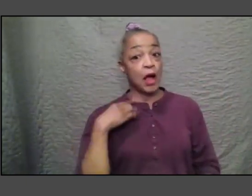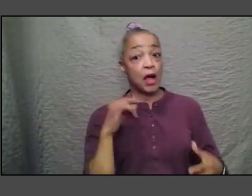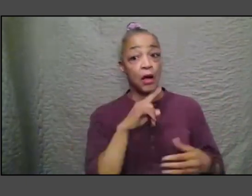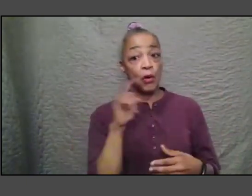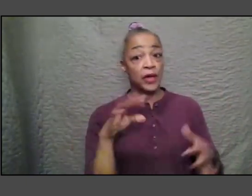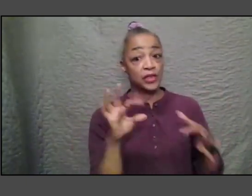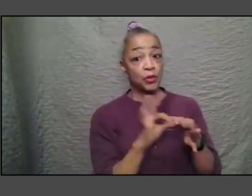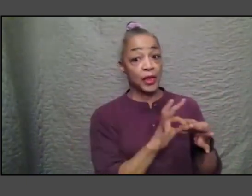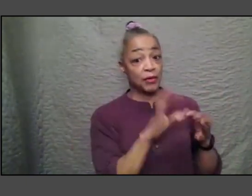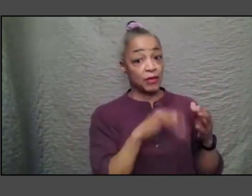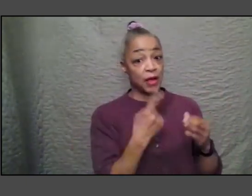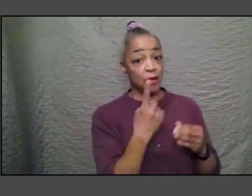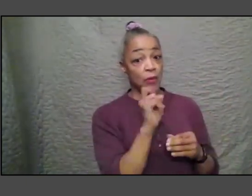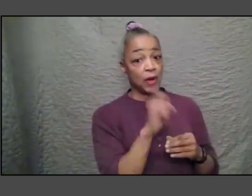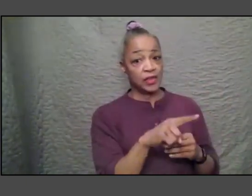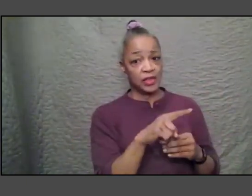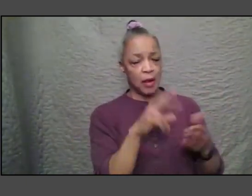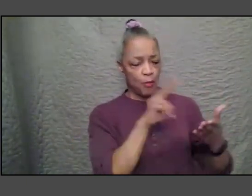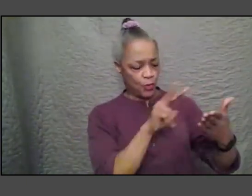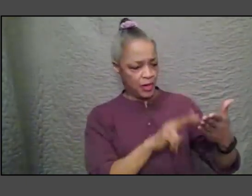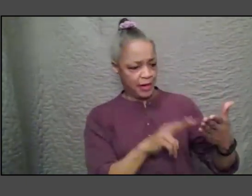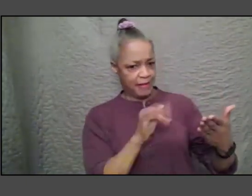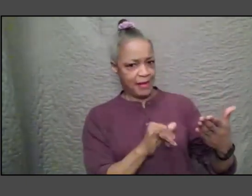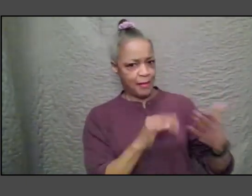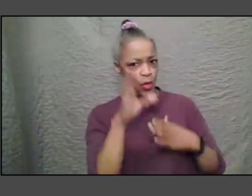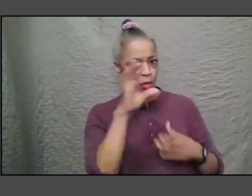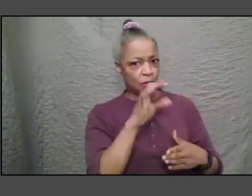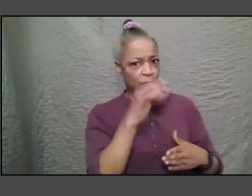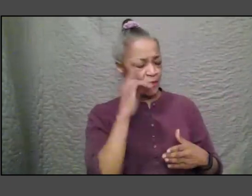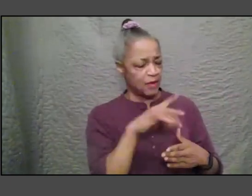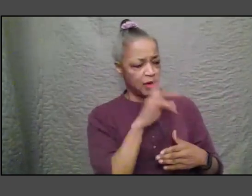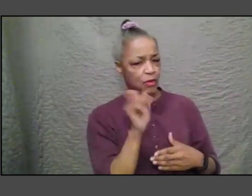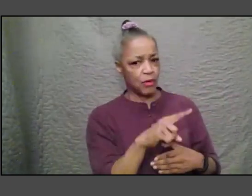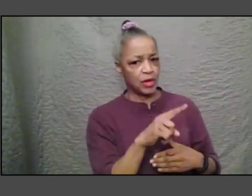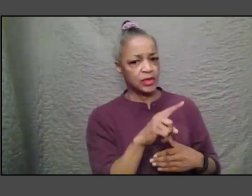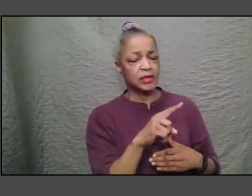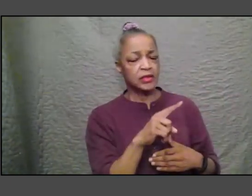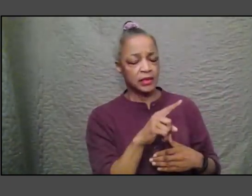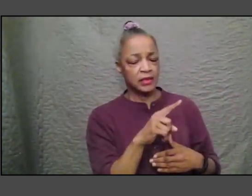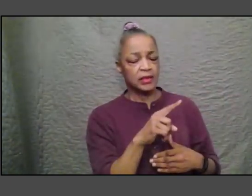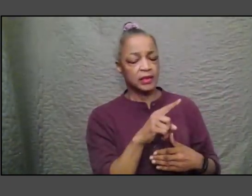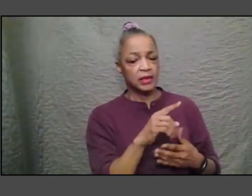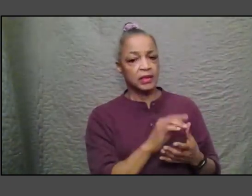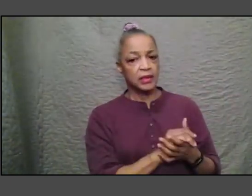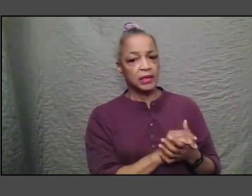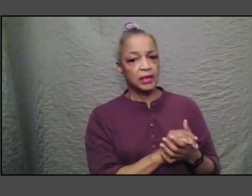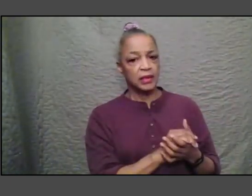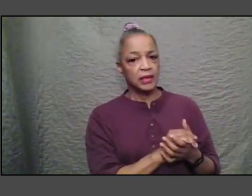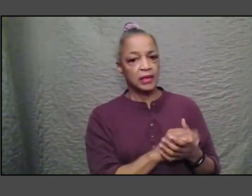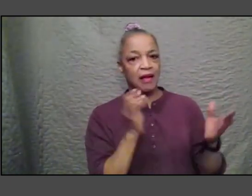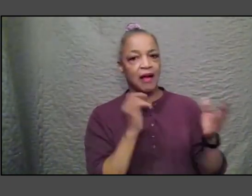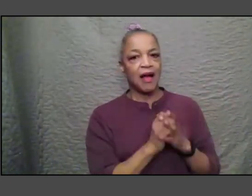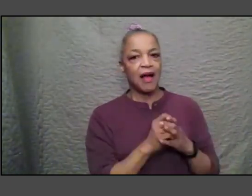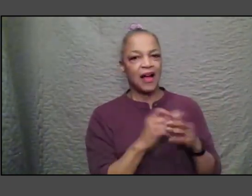i am looking for that was i'll paraphrase it um uh how